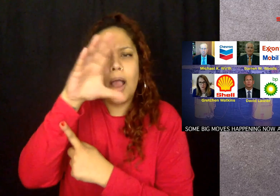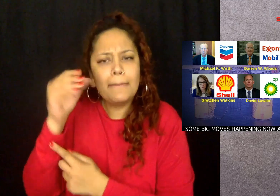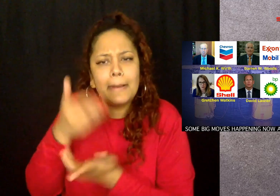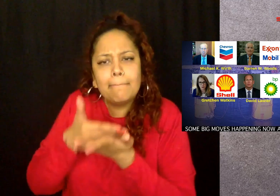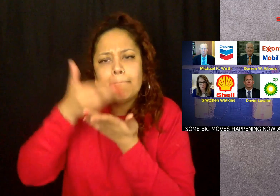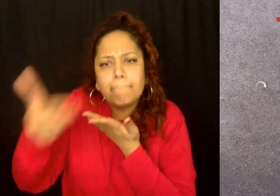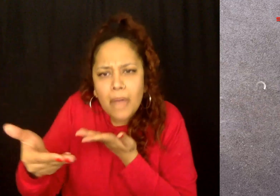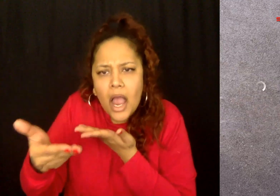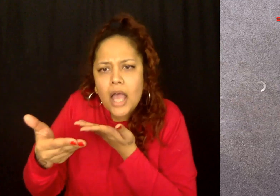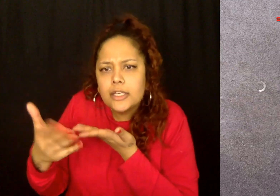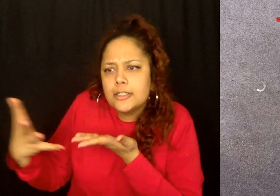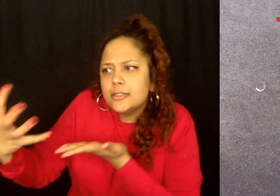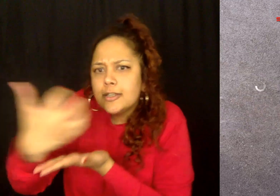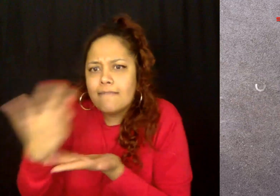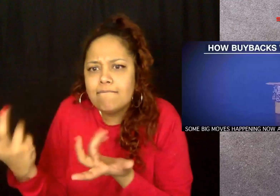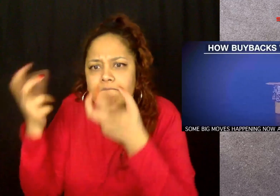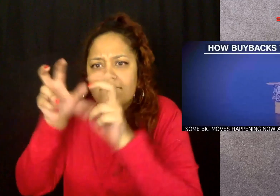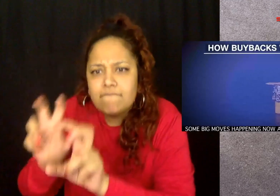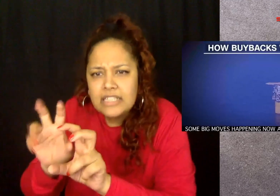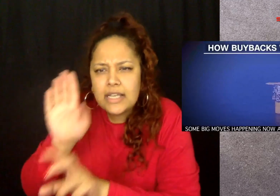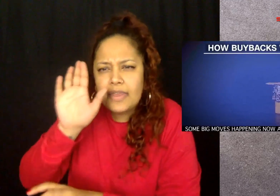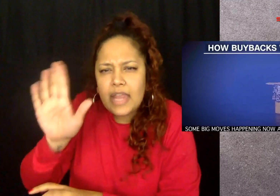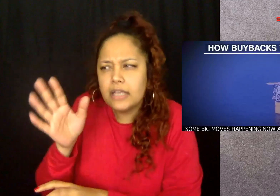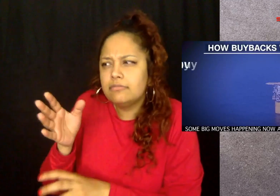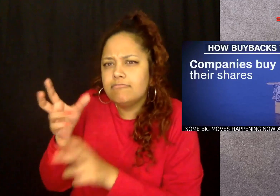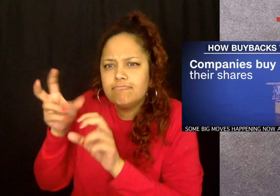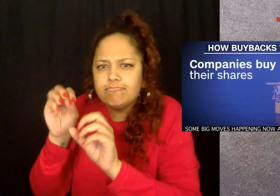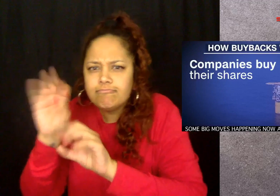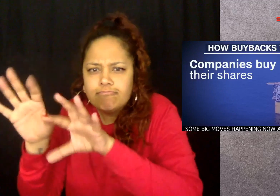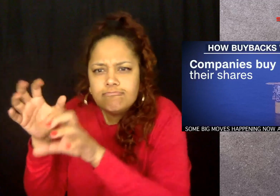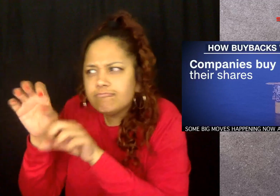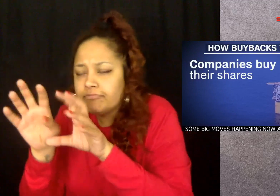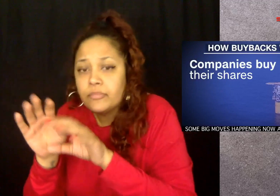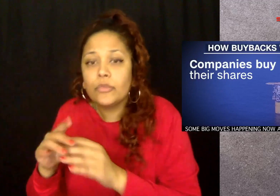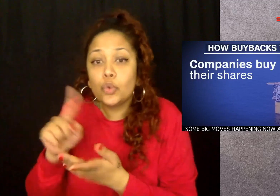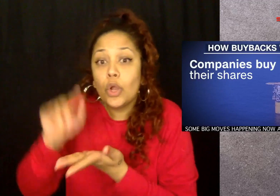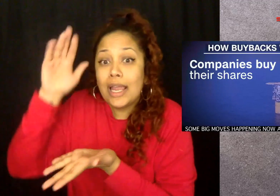Buybacks is when oil companies buy some of their own shares.